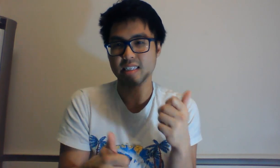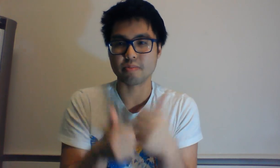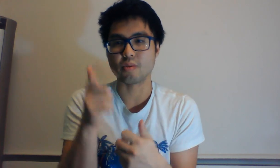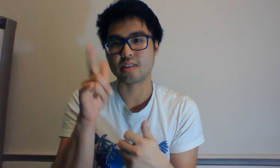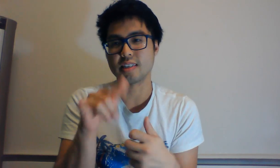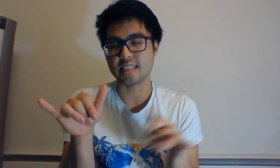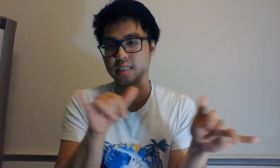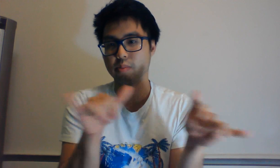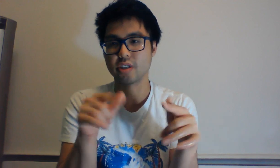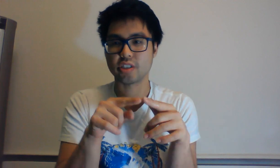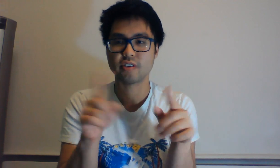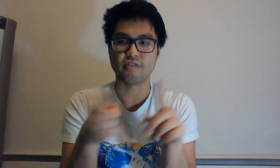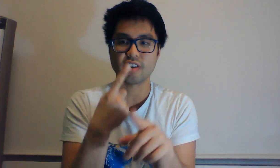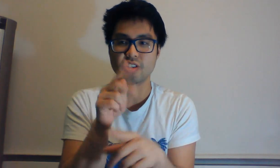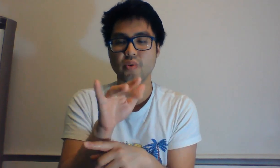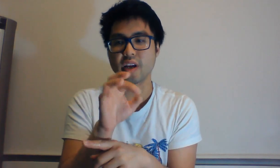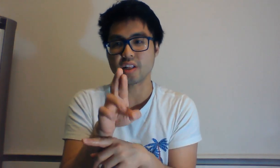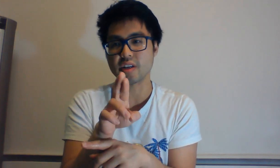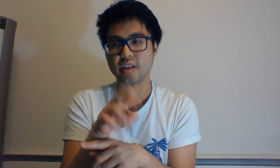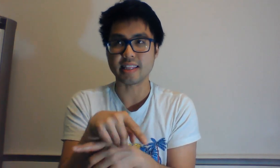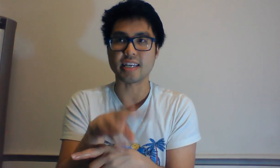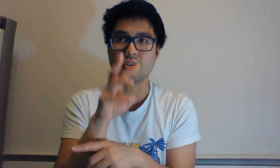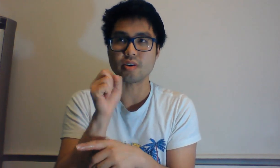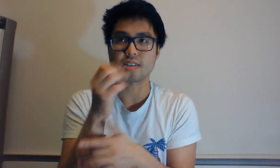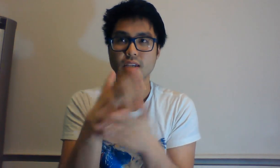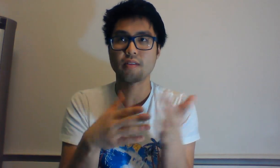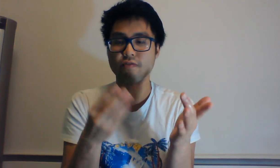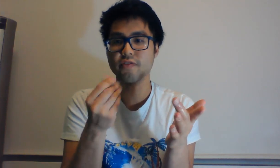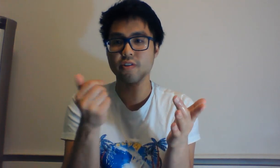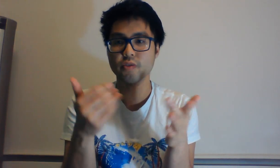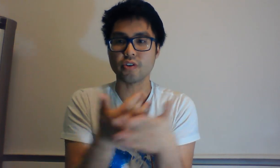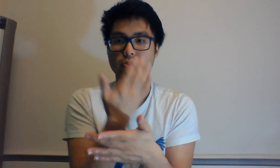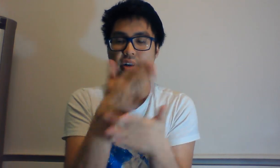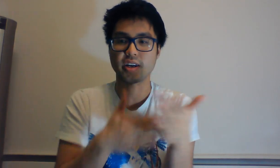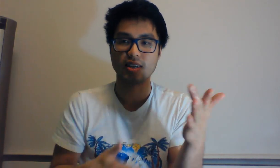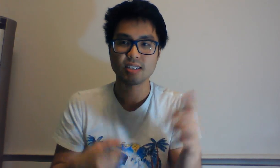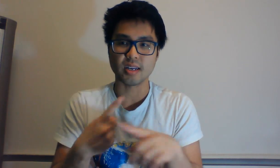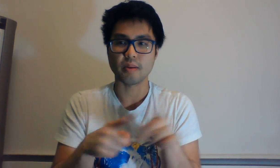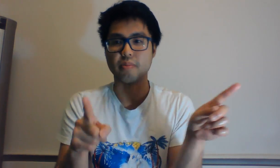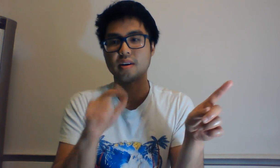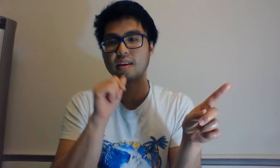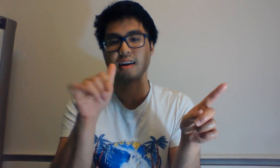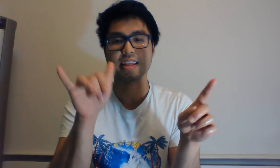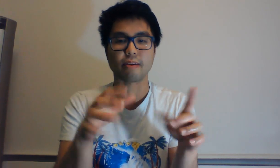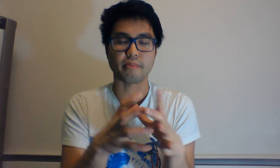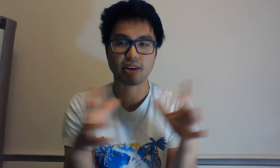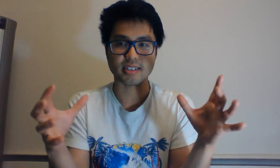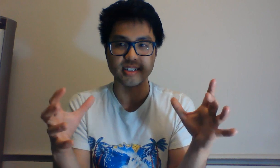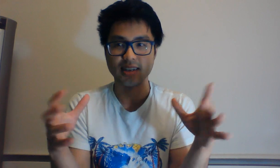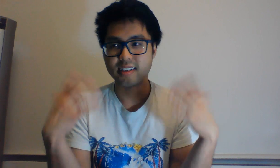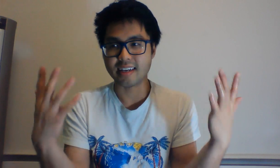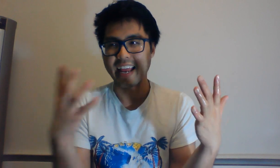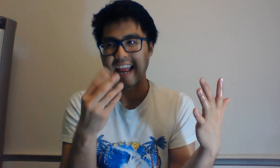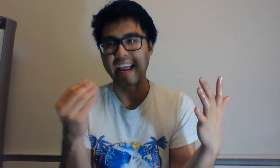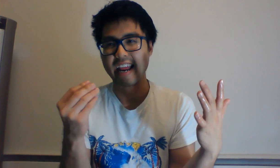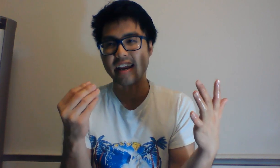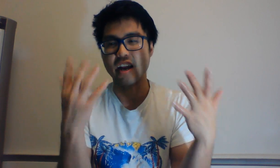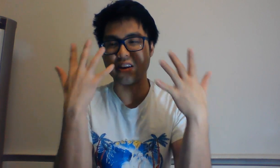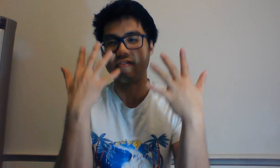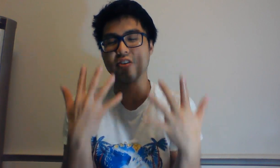mostly similar to the first trailer. There were some few new parts, but not that one. And unfortunately,